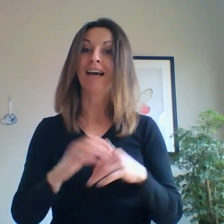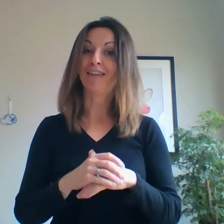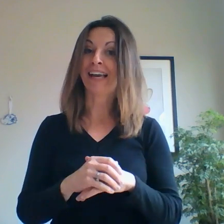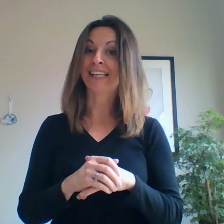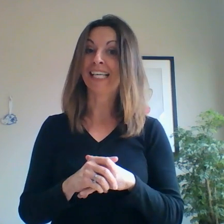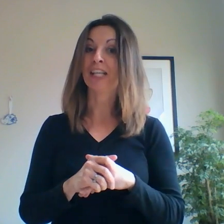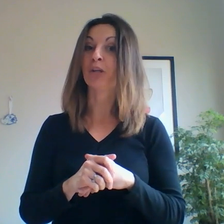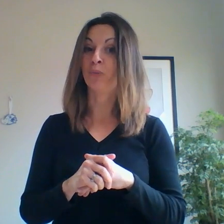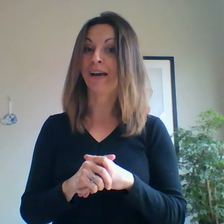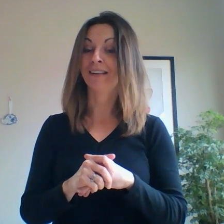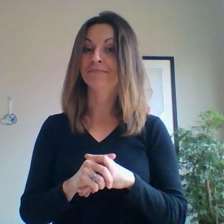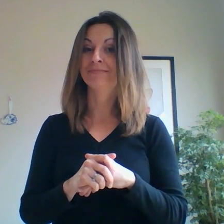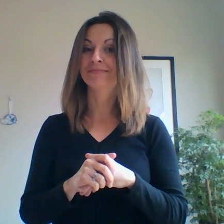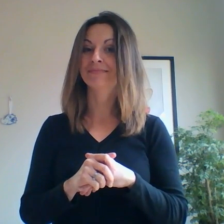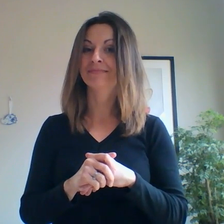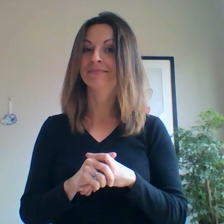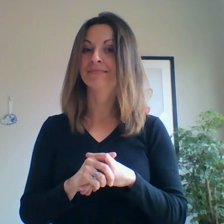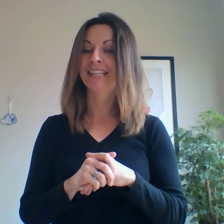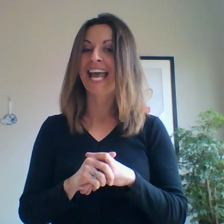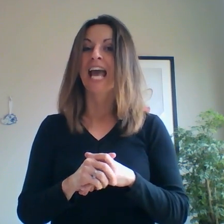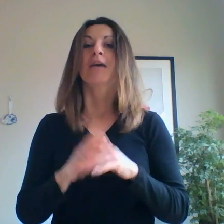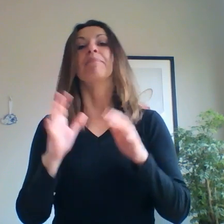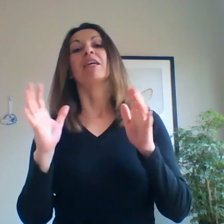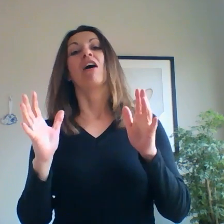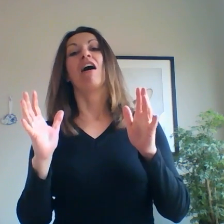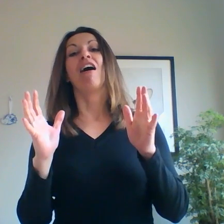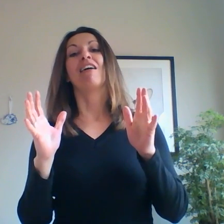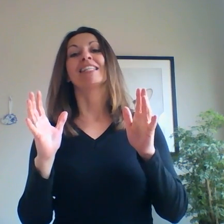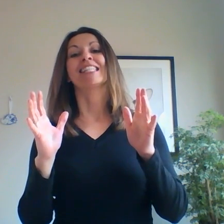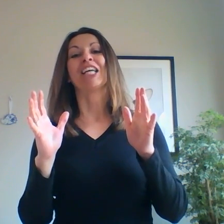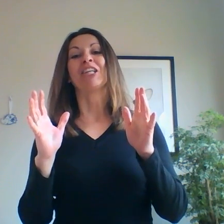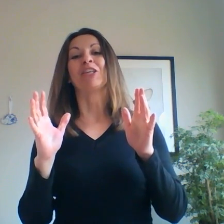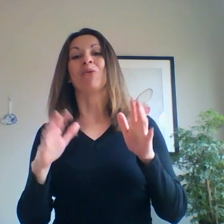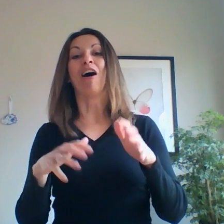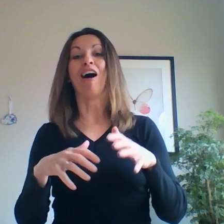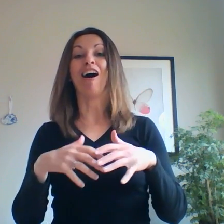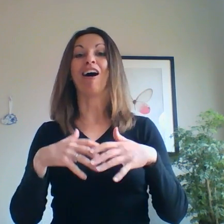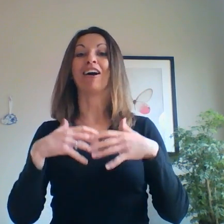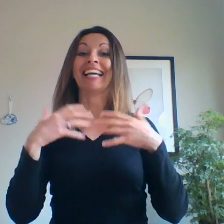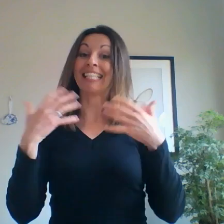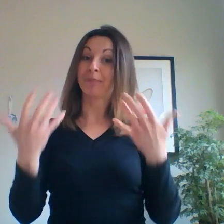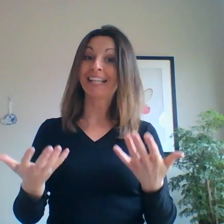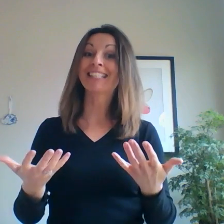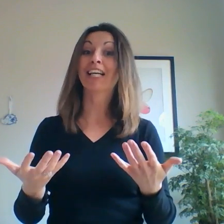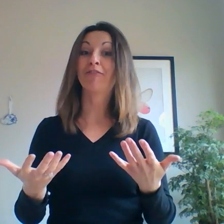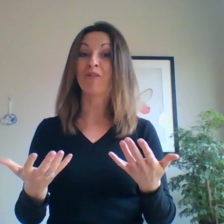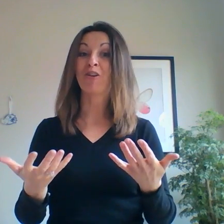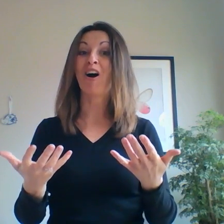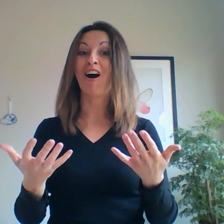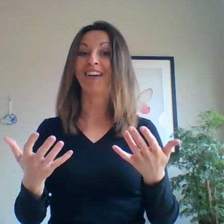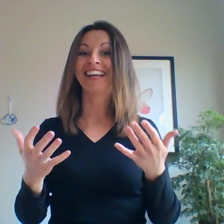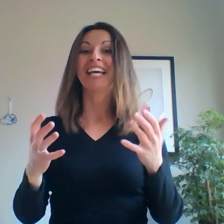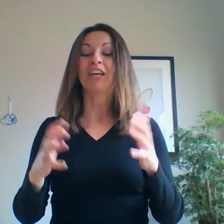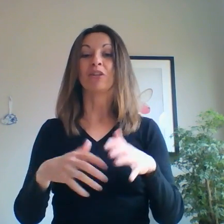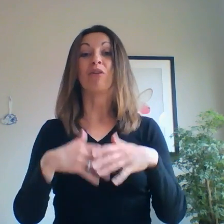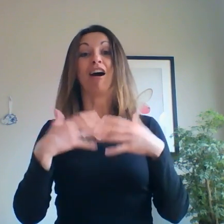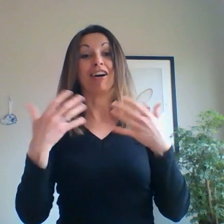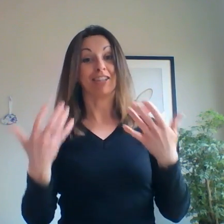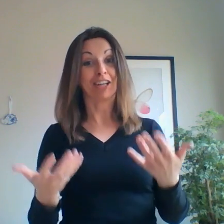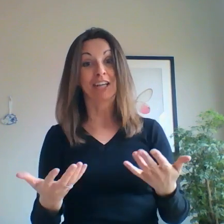Likely you will because you are expecting a phone call, you are alert,